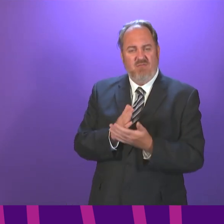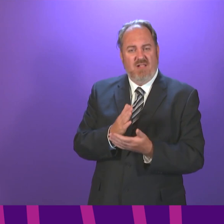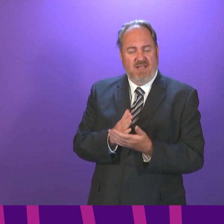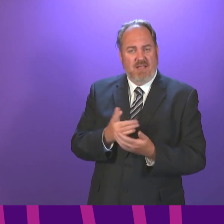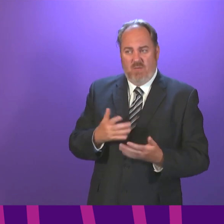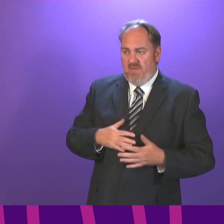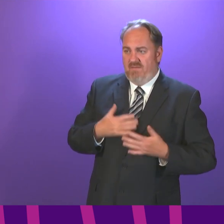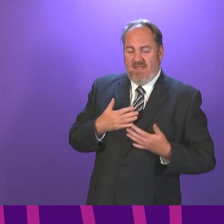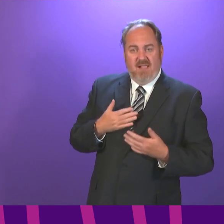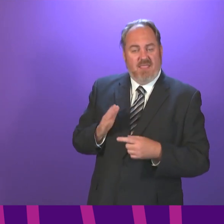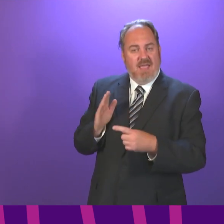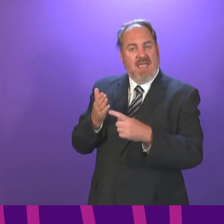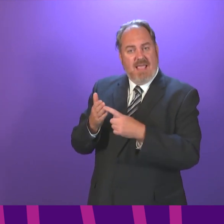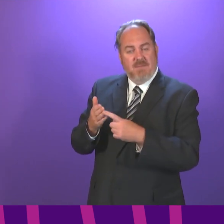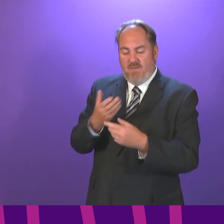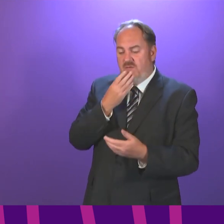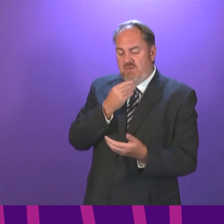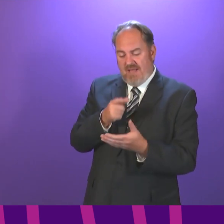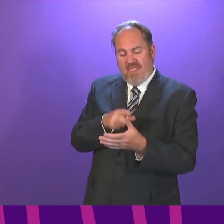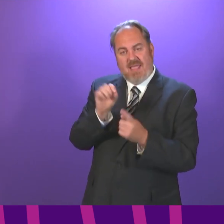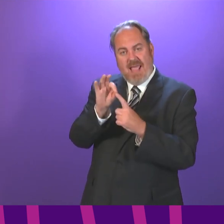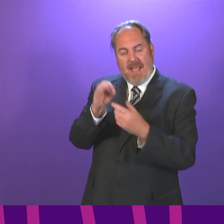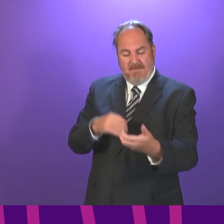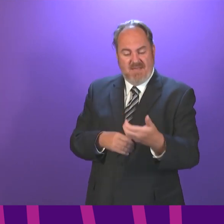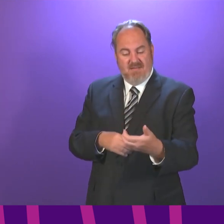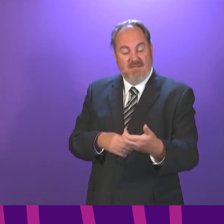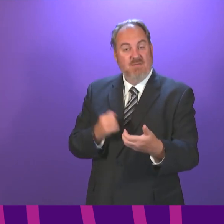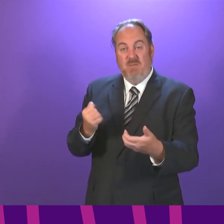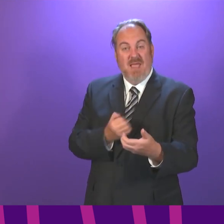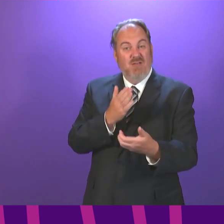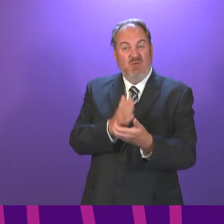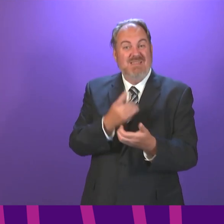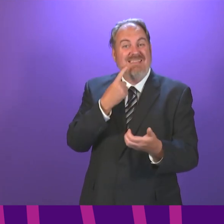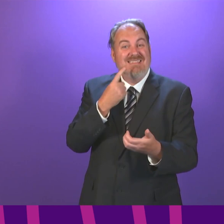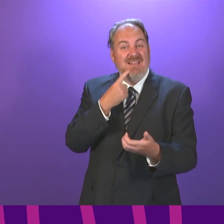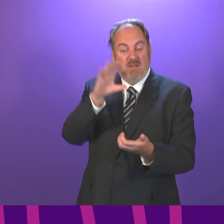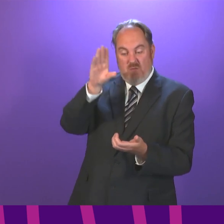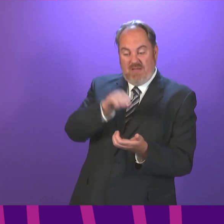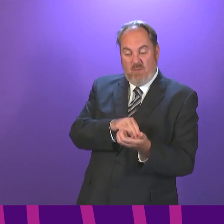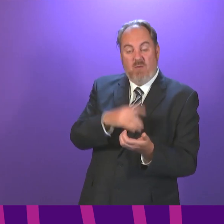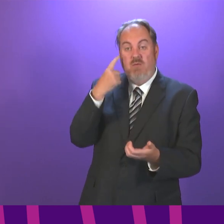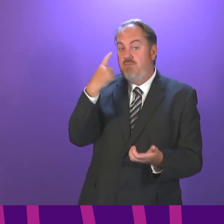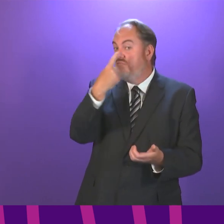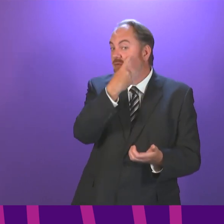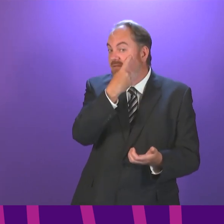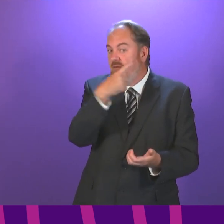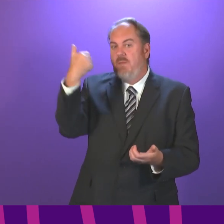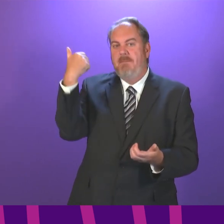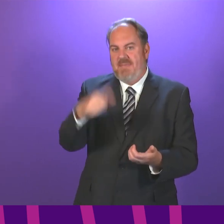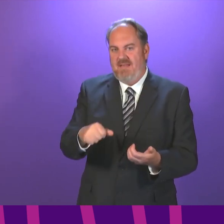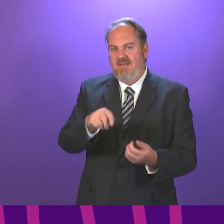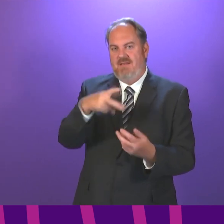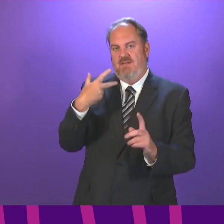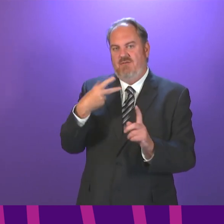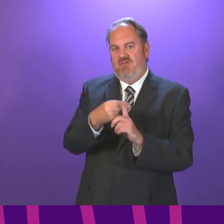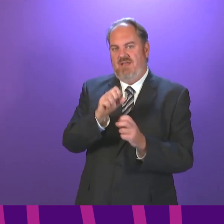objective of the app is to make access to certificates easier for international travel. That does not mean we have taken any decisions. I am